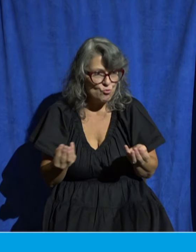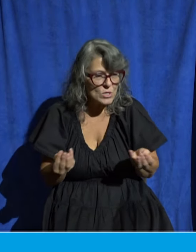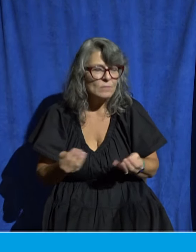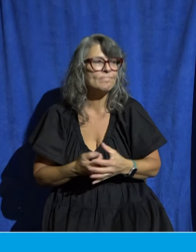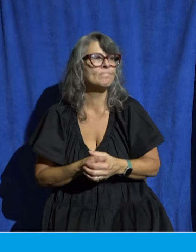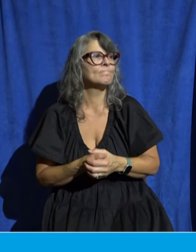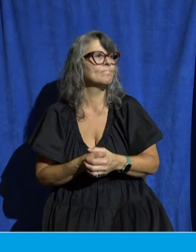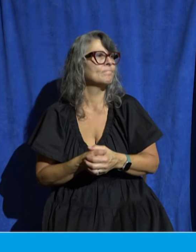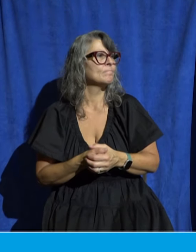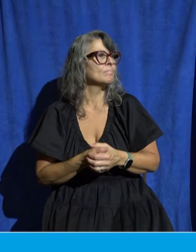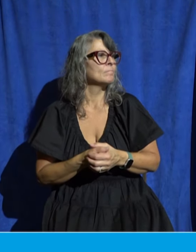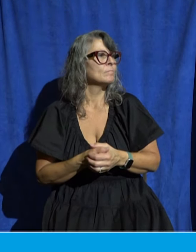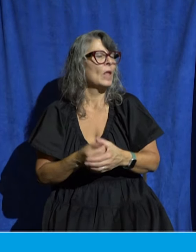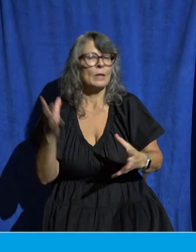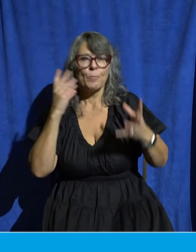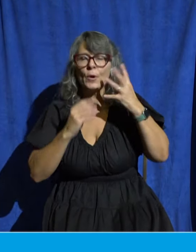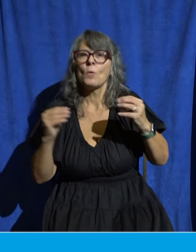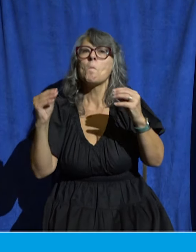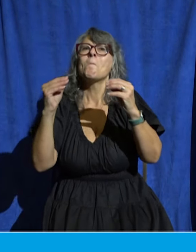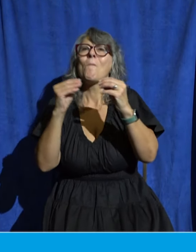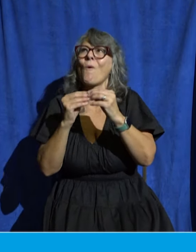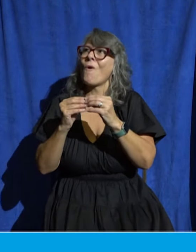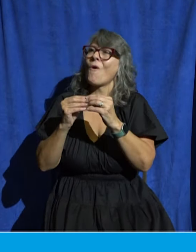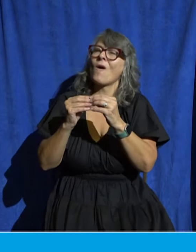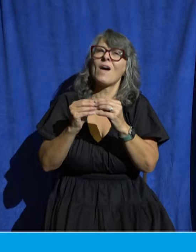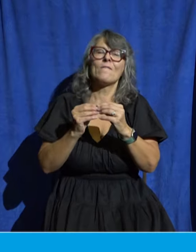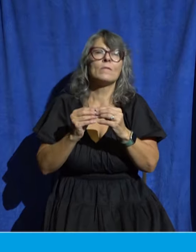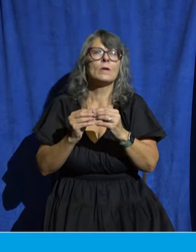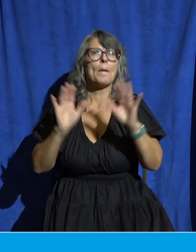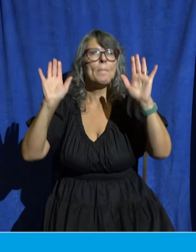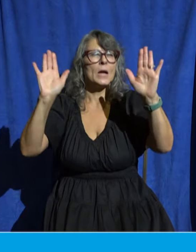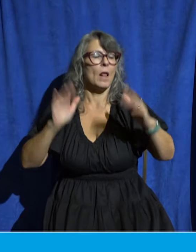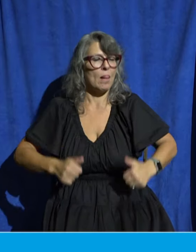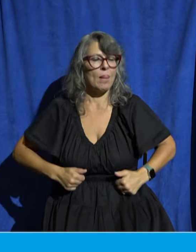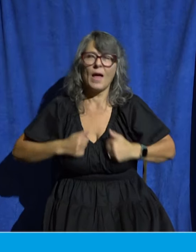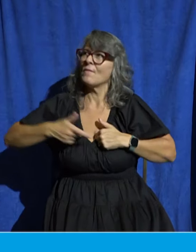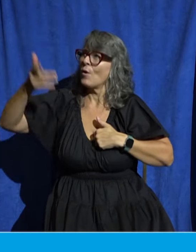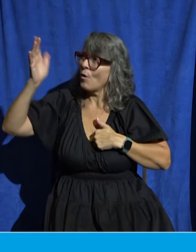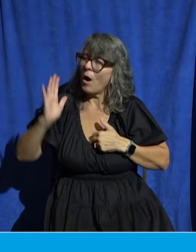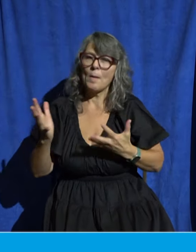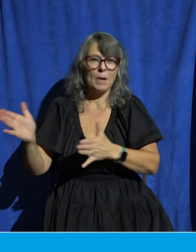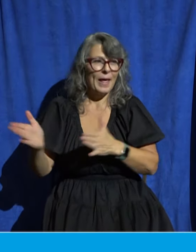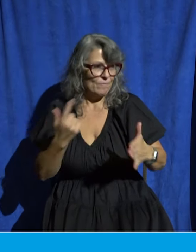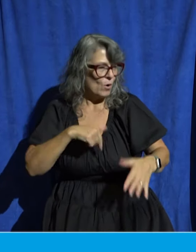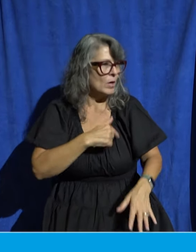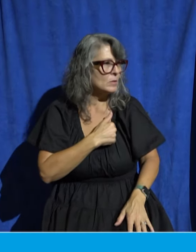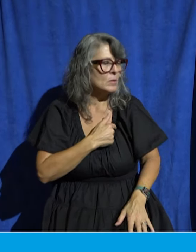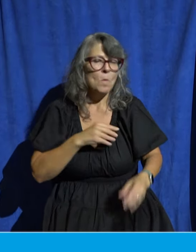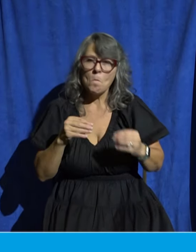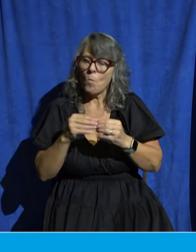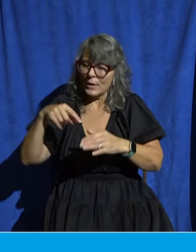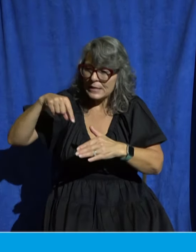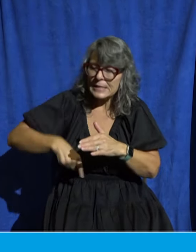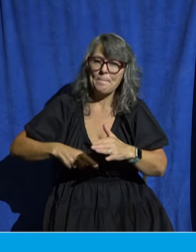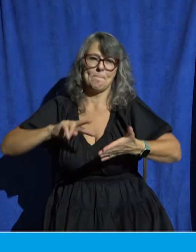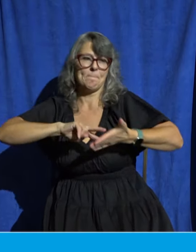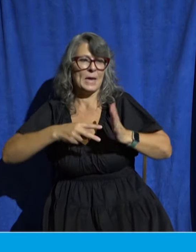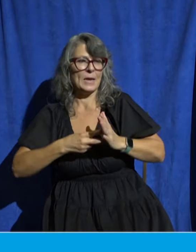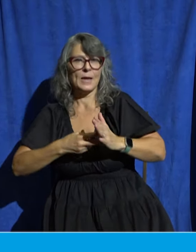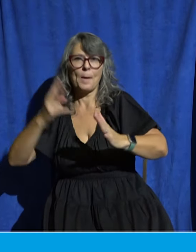God intends for us to live we find deeper meaning and purpose and it brings incredible joy and delight